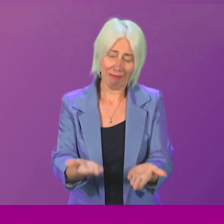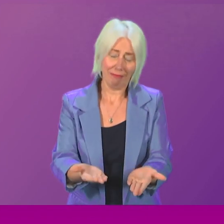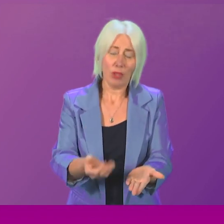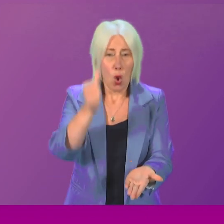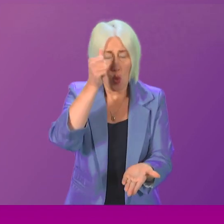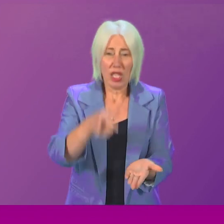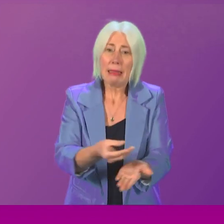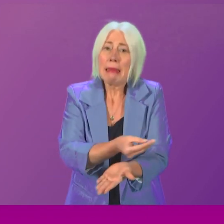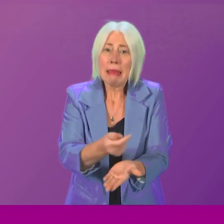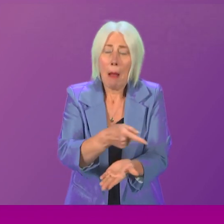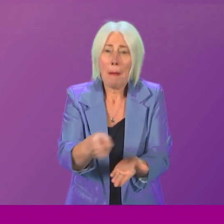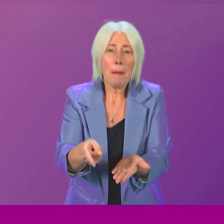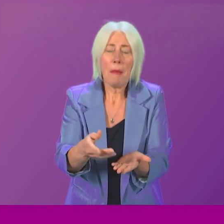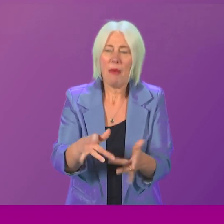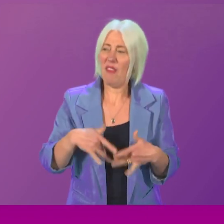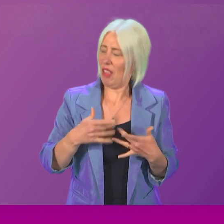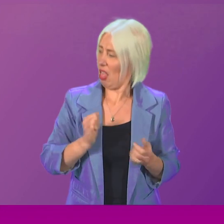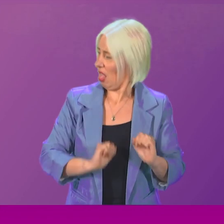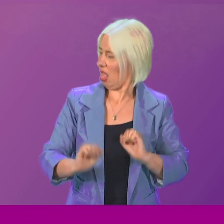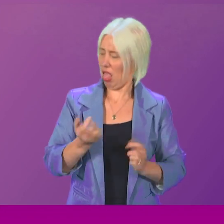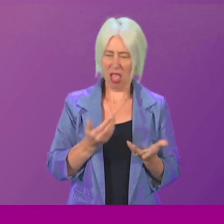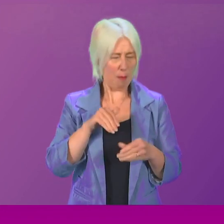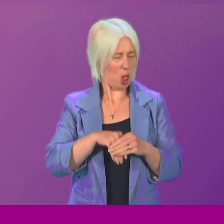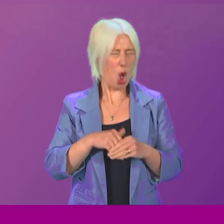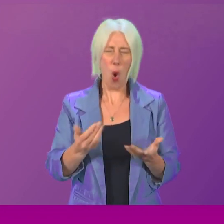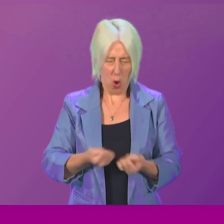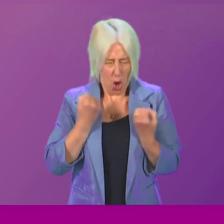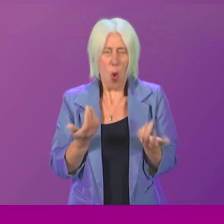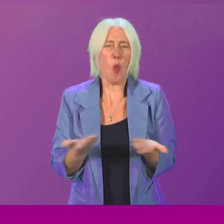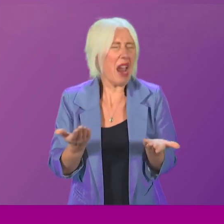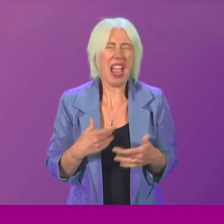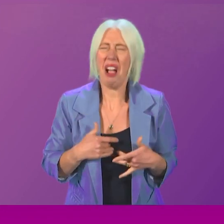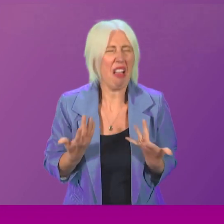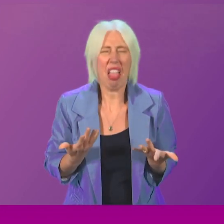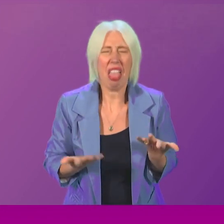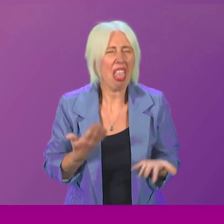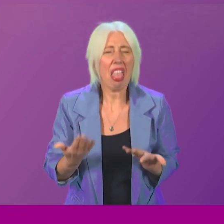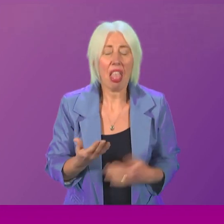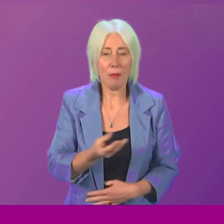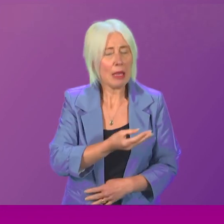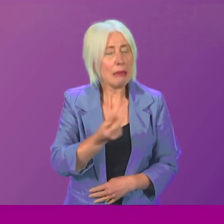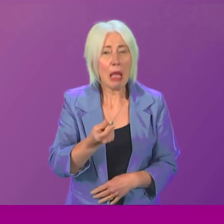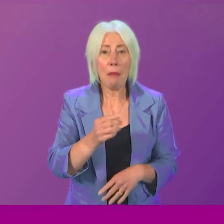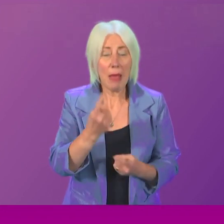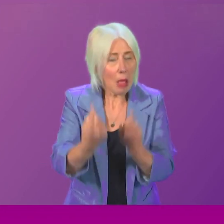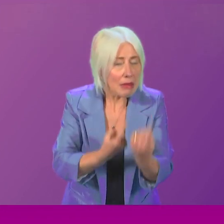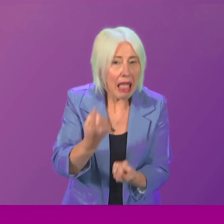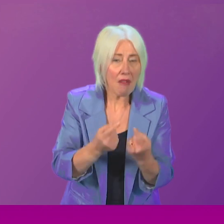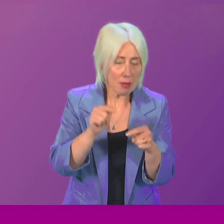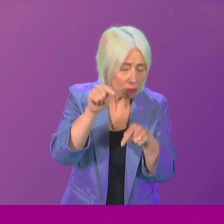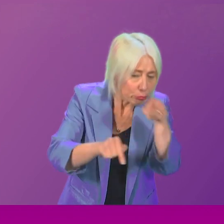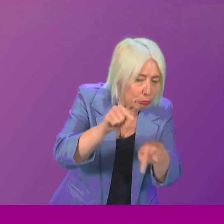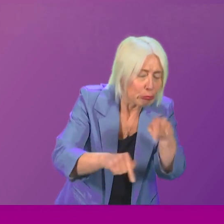know some will always have lacked a sense of belonging. Some may even have suffered mistreatment or abuse.